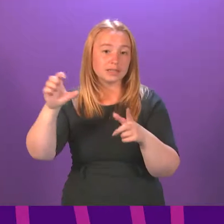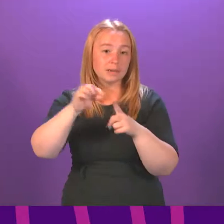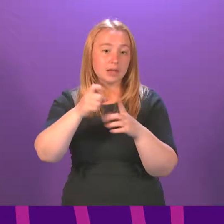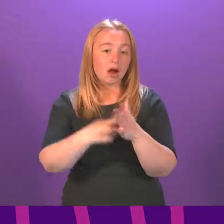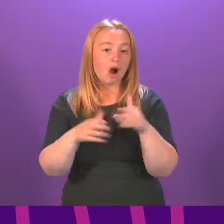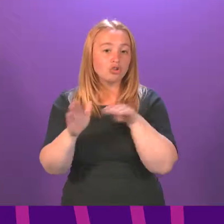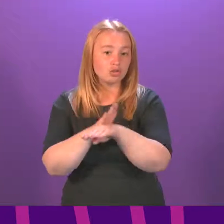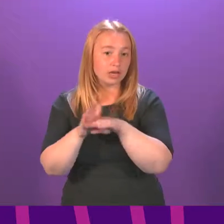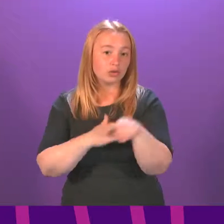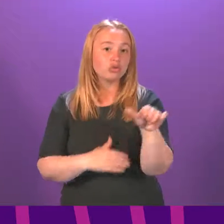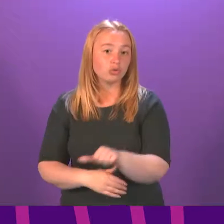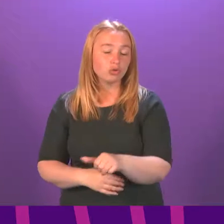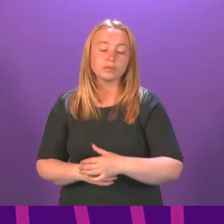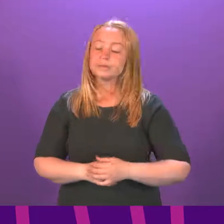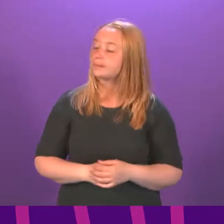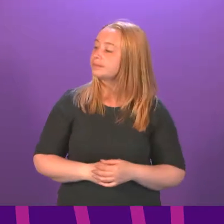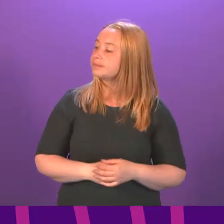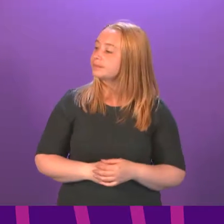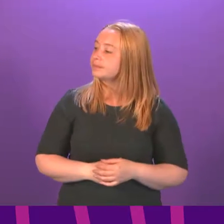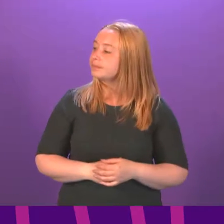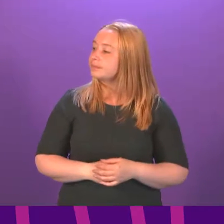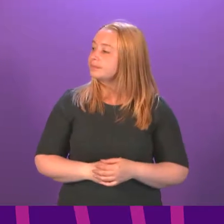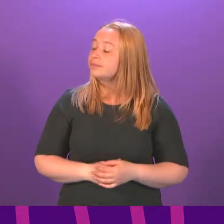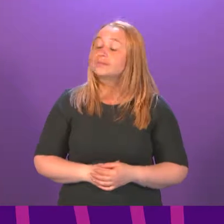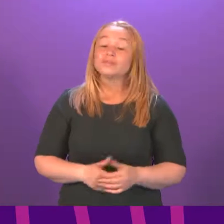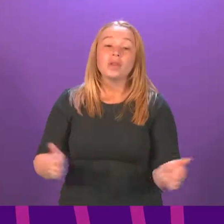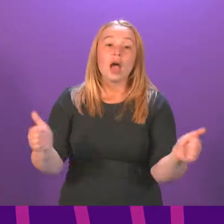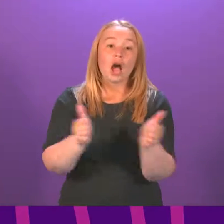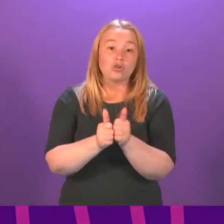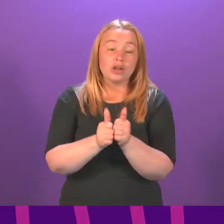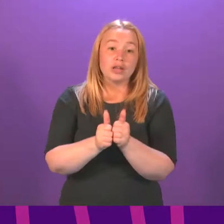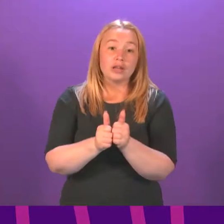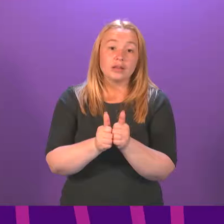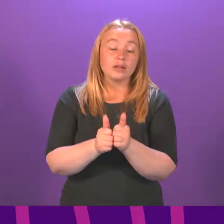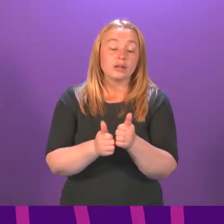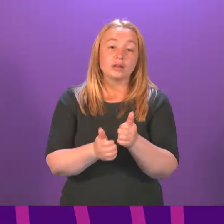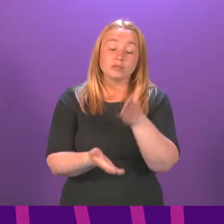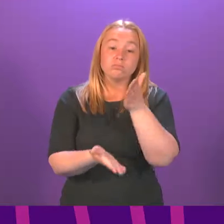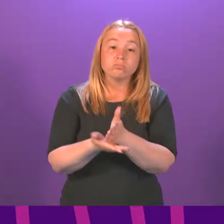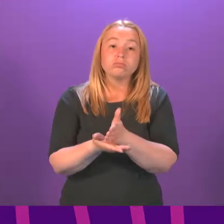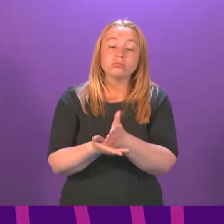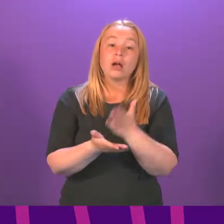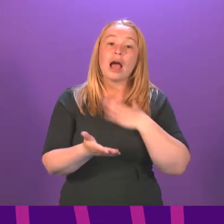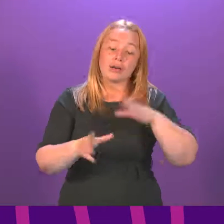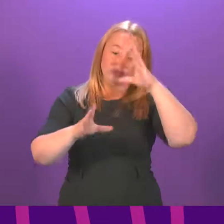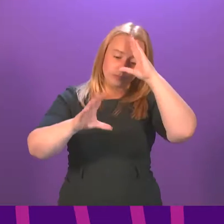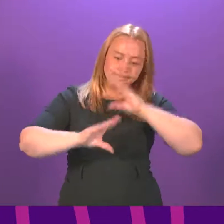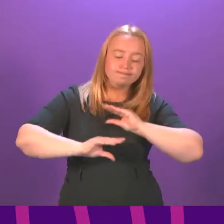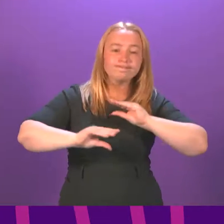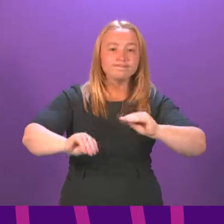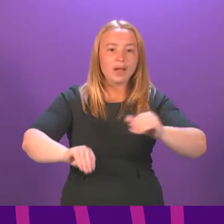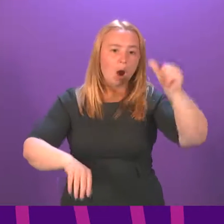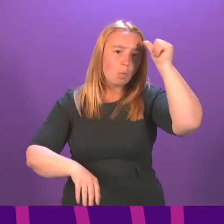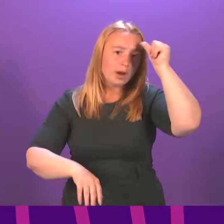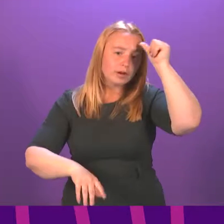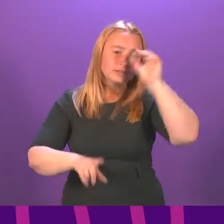I thank the member for the question. I certainly agree with him that one of the things that we need to do is absolutely improve people's awareness of CPR and their